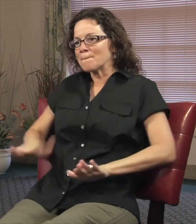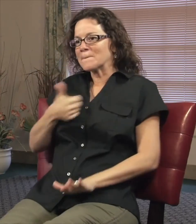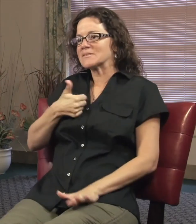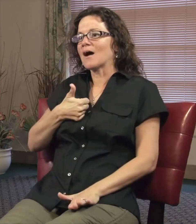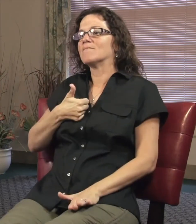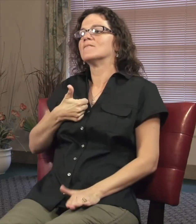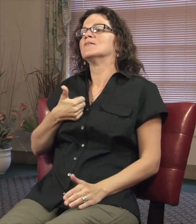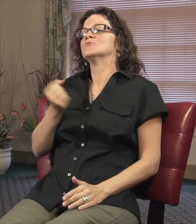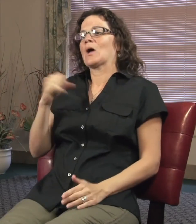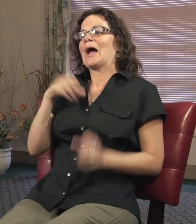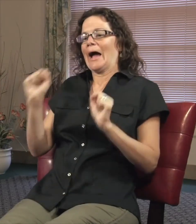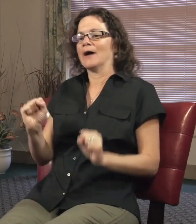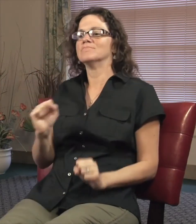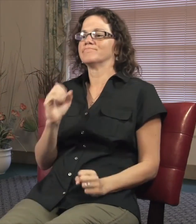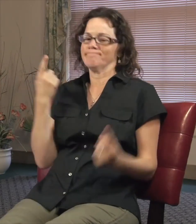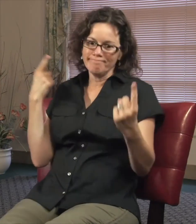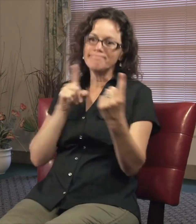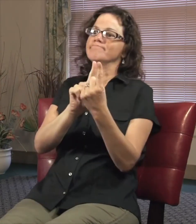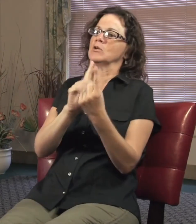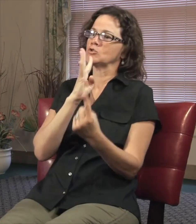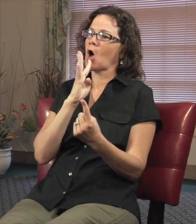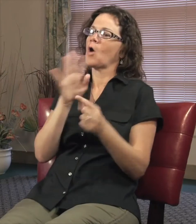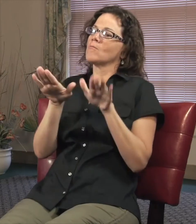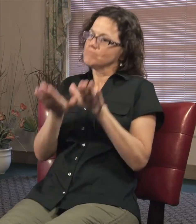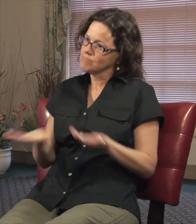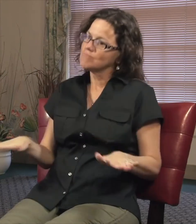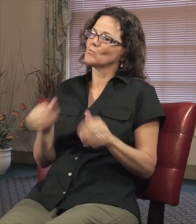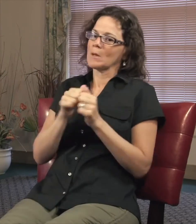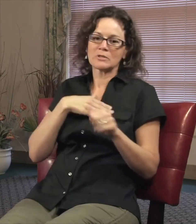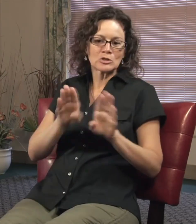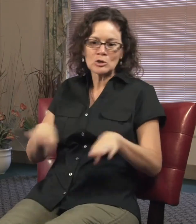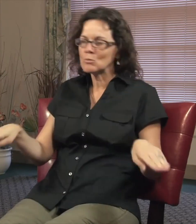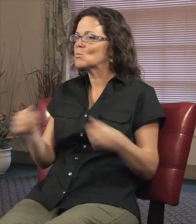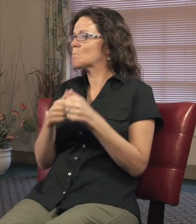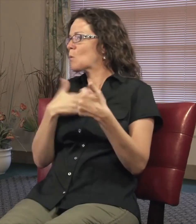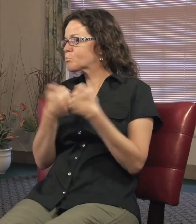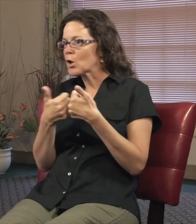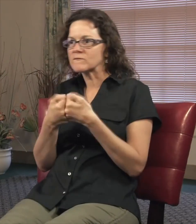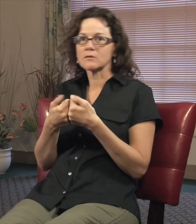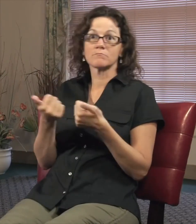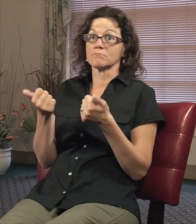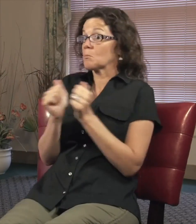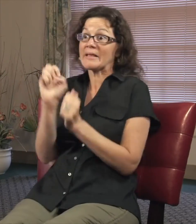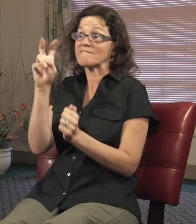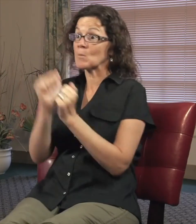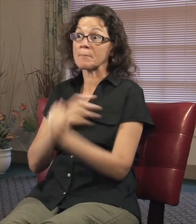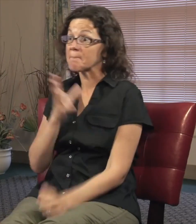that I need to calm myself down. And I have learned an analytical way to do that. And I worked